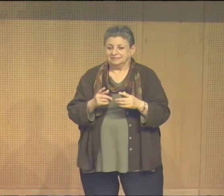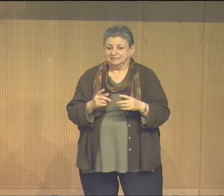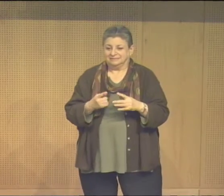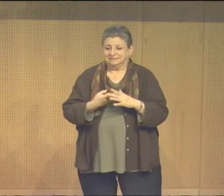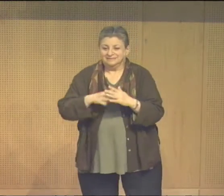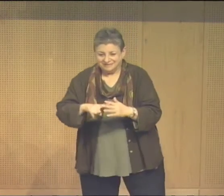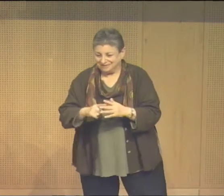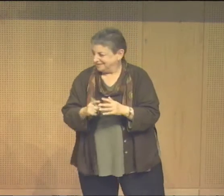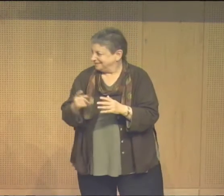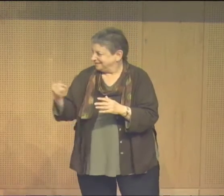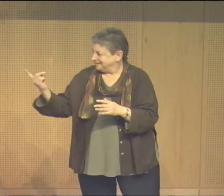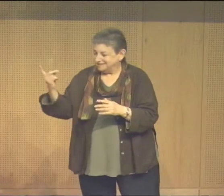in the book with real stamps